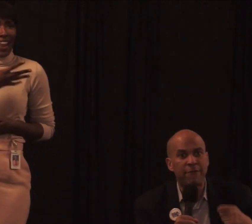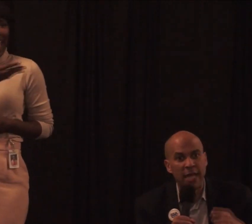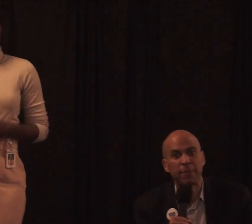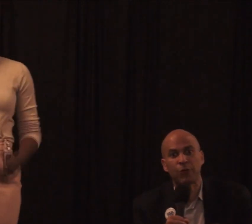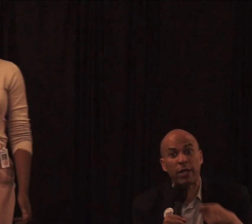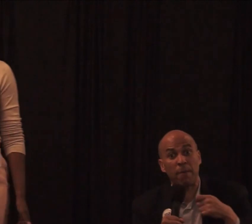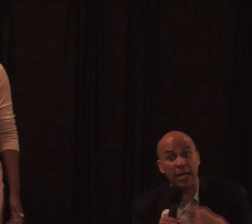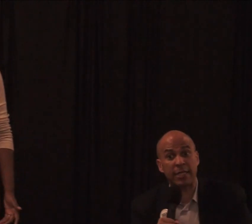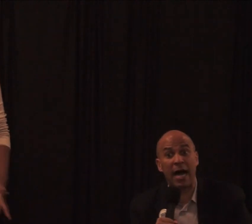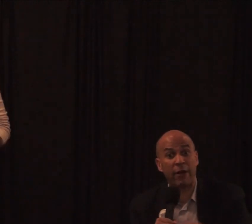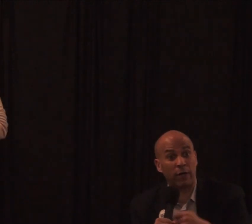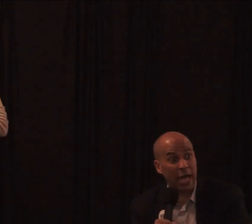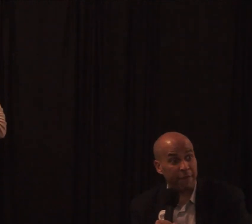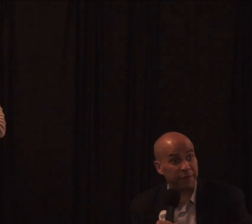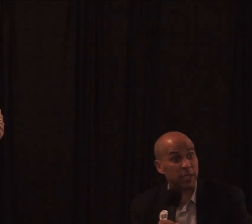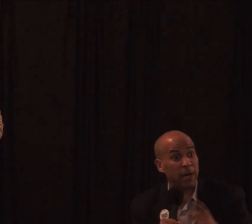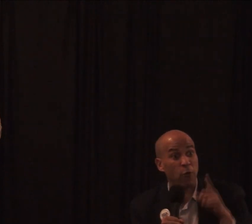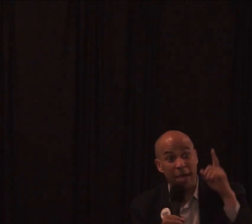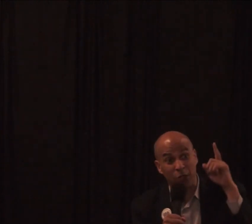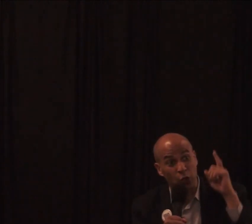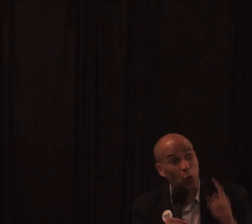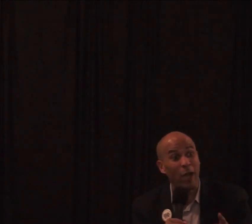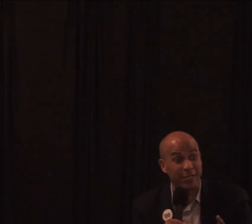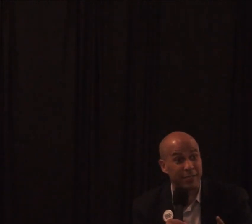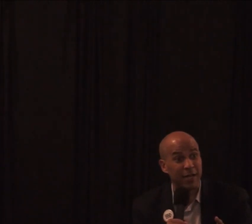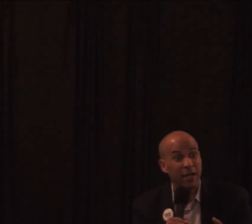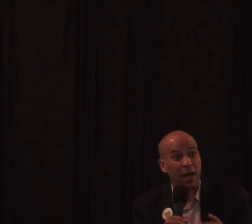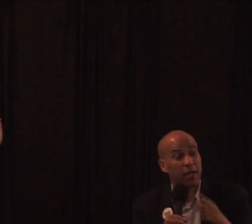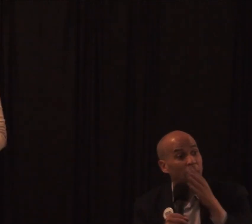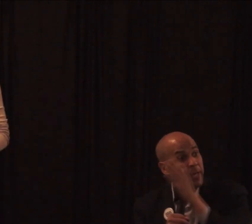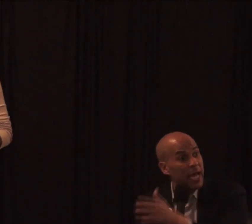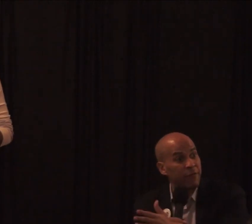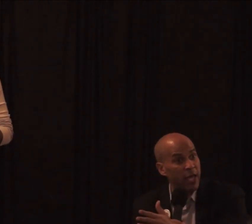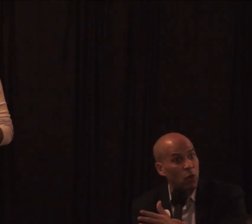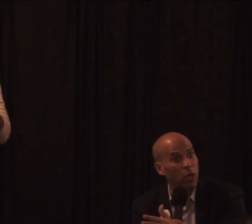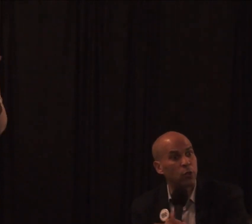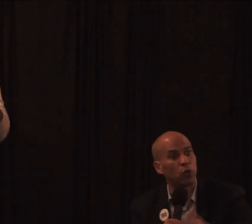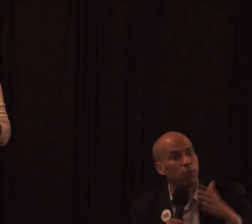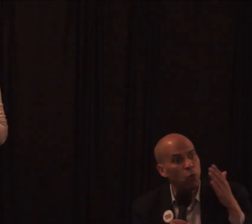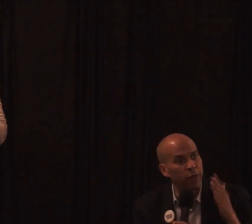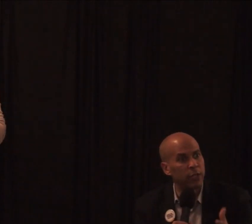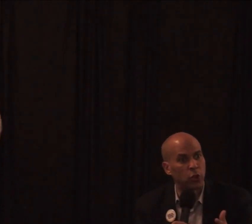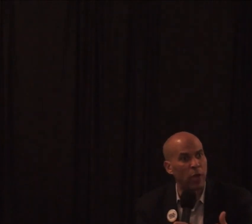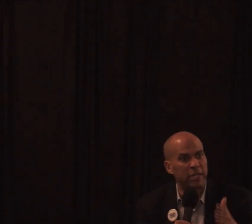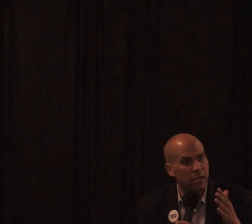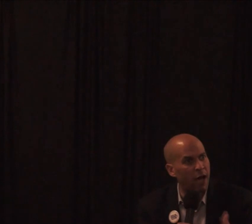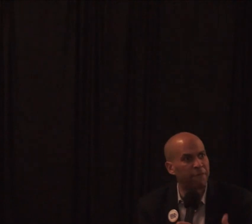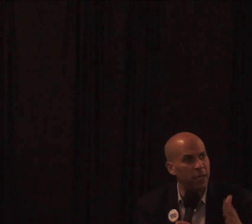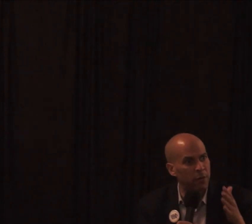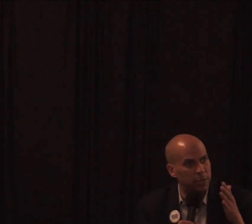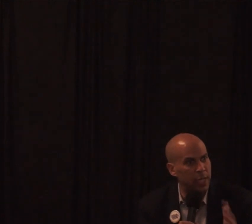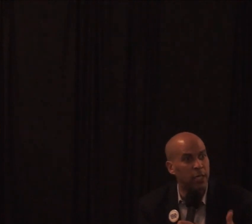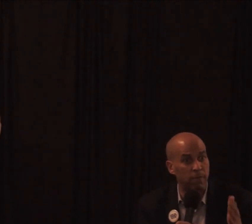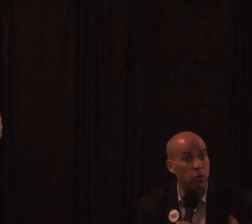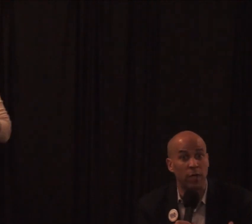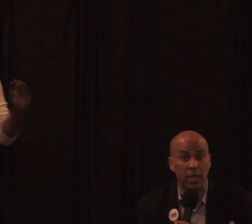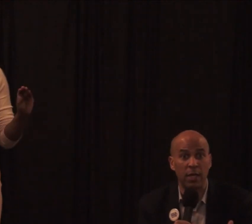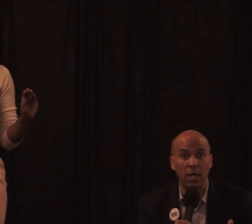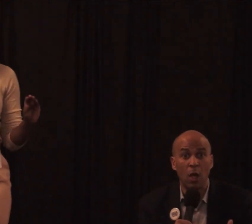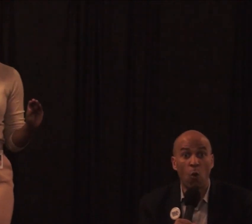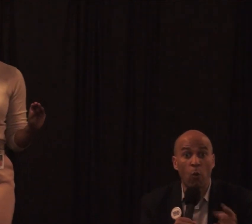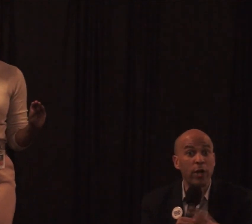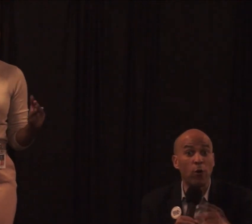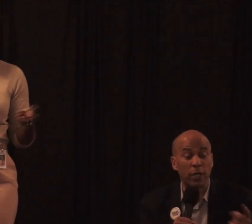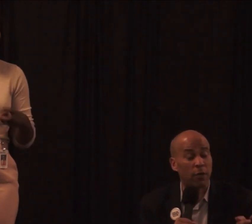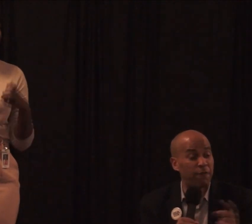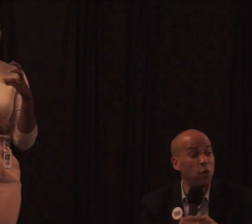I have demonstrated my entire life as somebody who made a choice coming out of Yale Law School to move into a tough inner city community